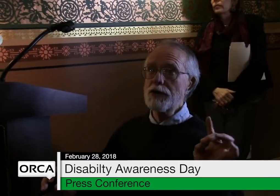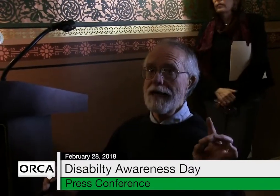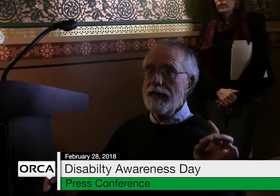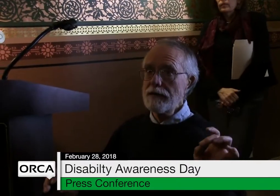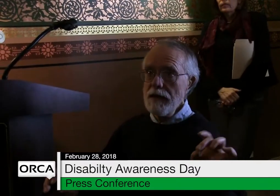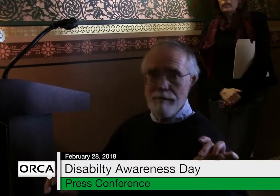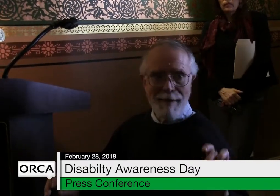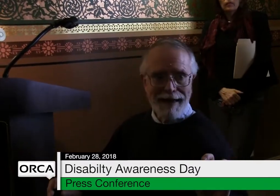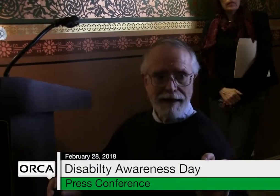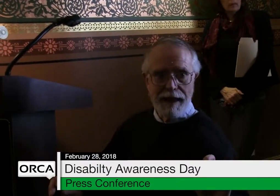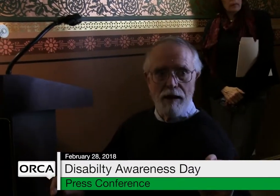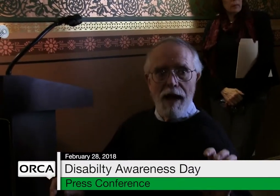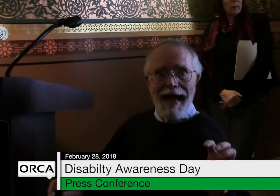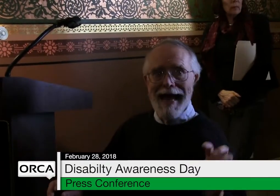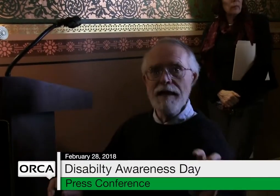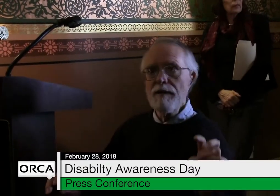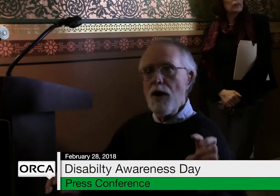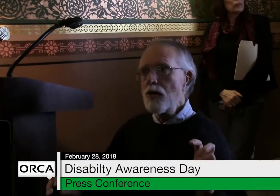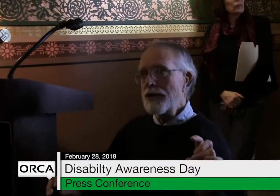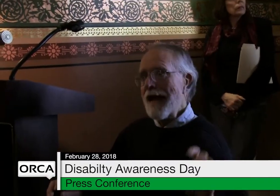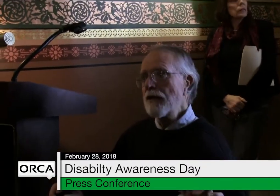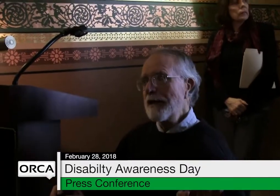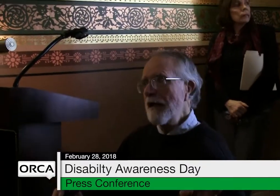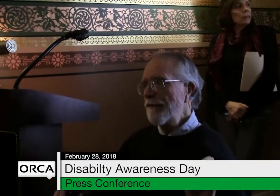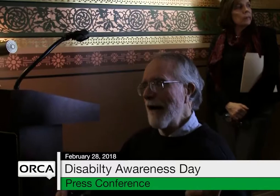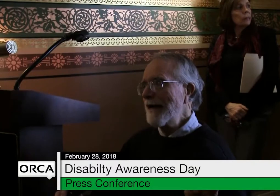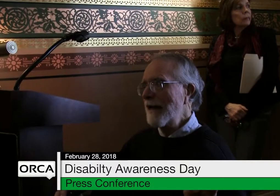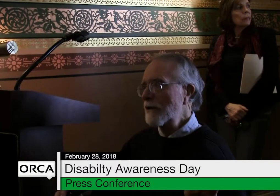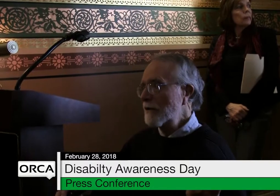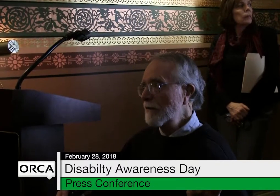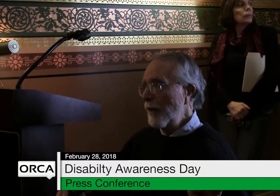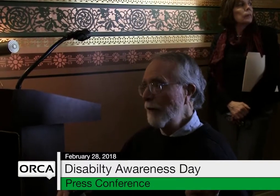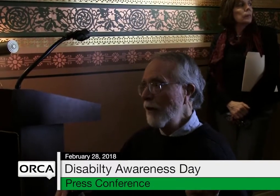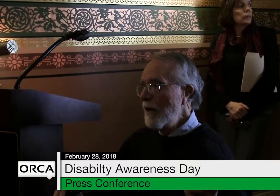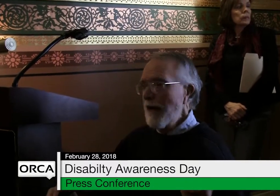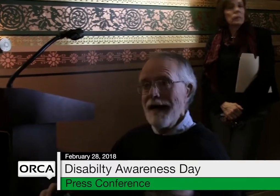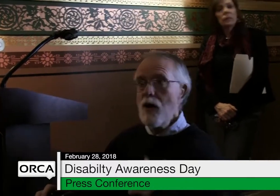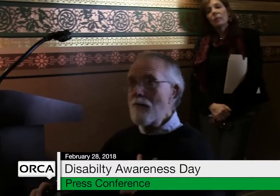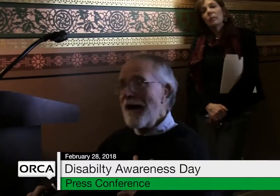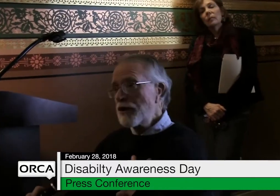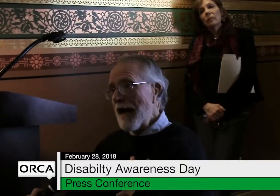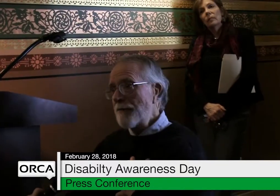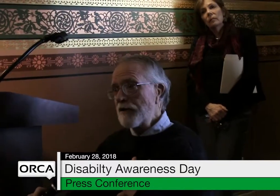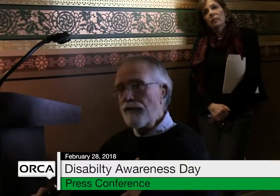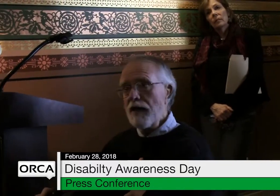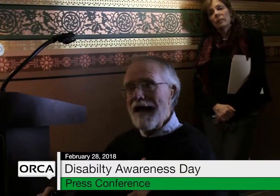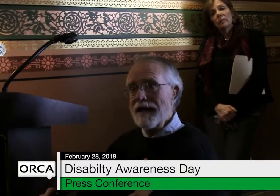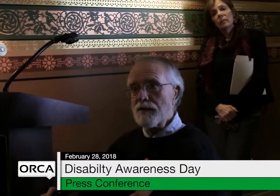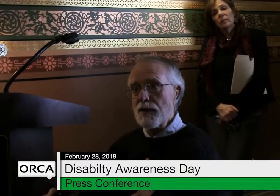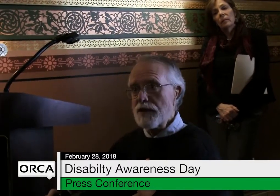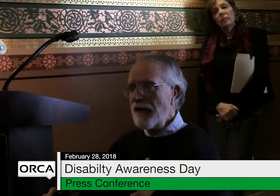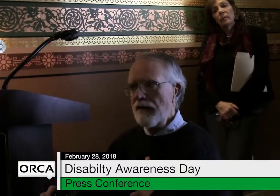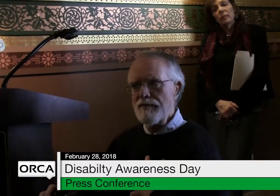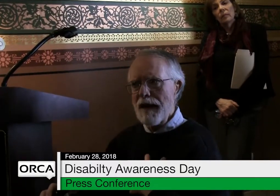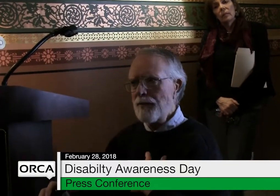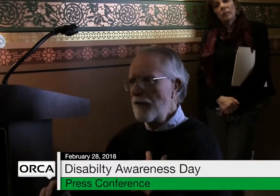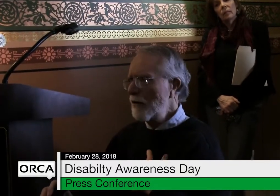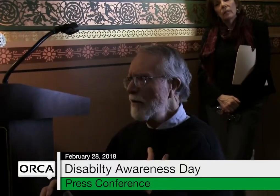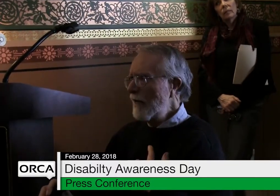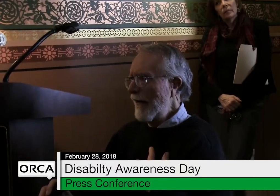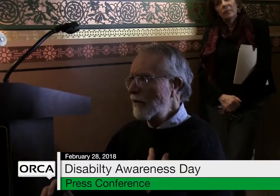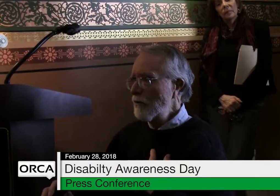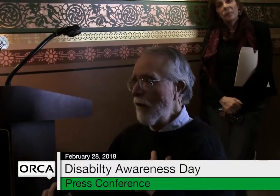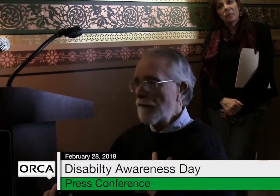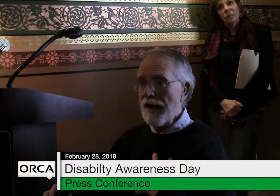don't understand Medicare, any of those health care finance people, I know my shop is full of experts. I love my